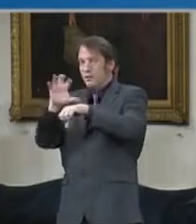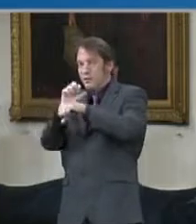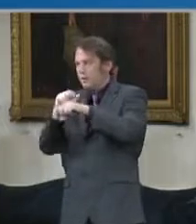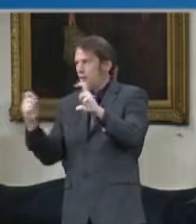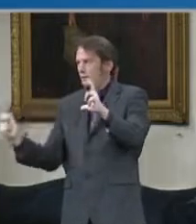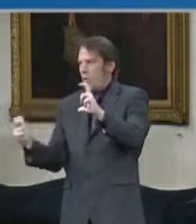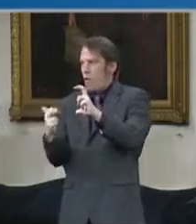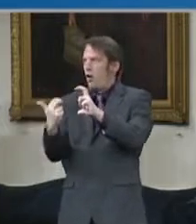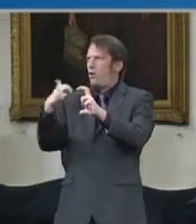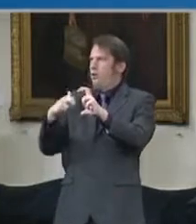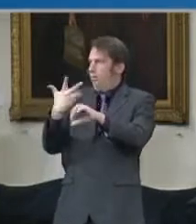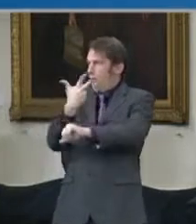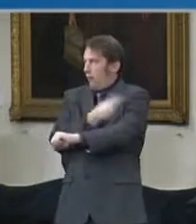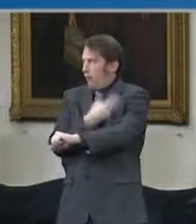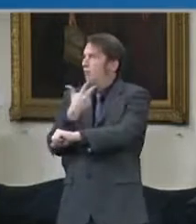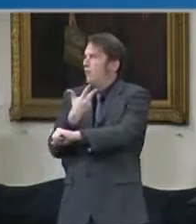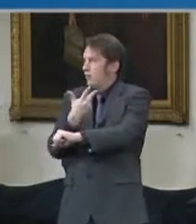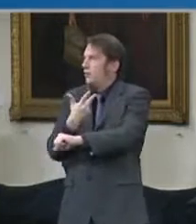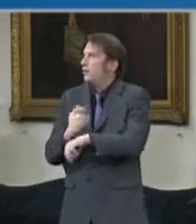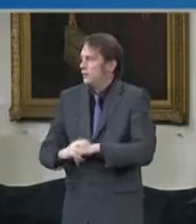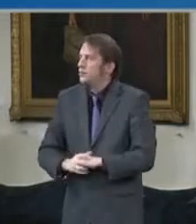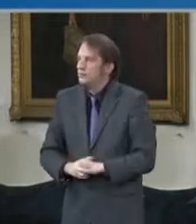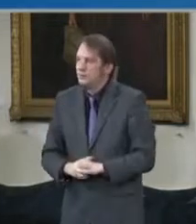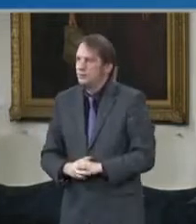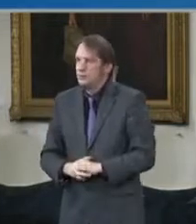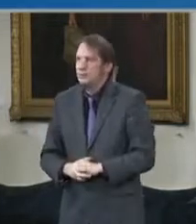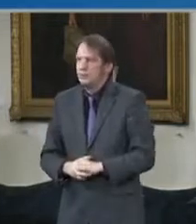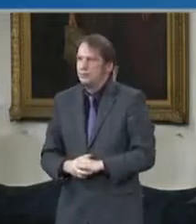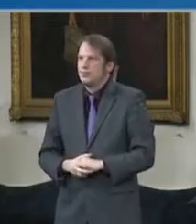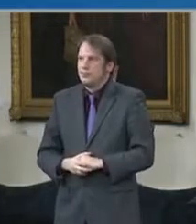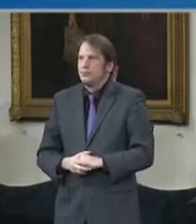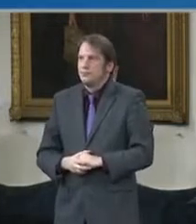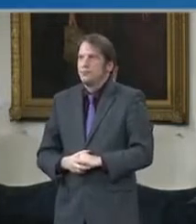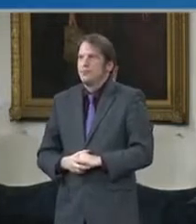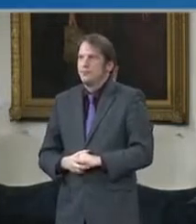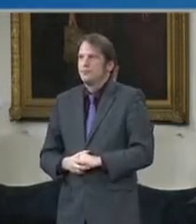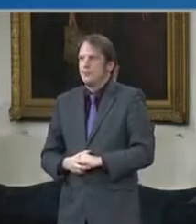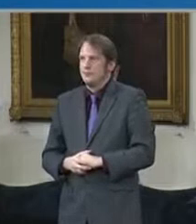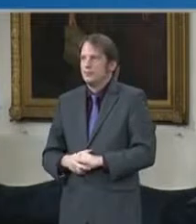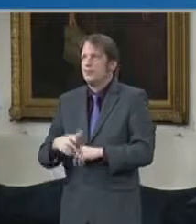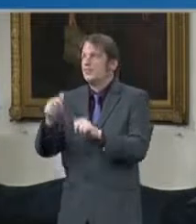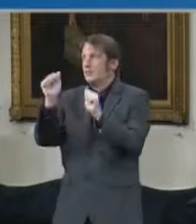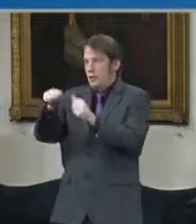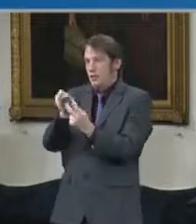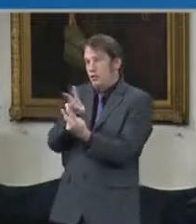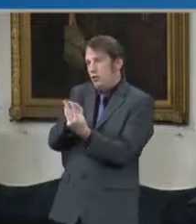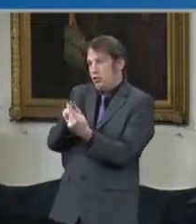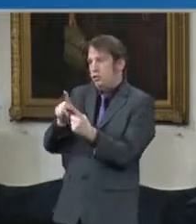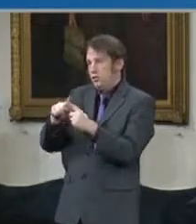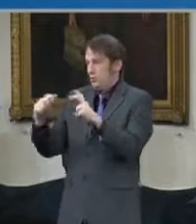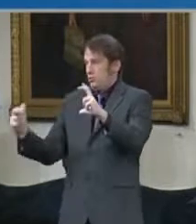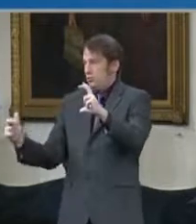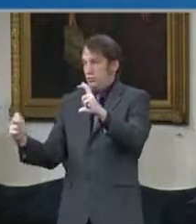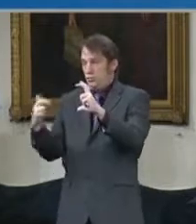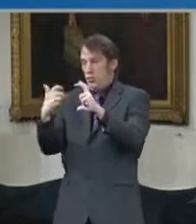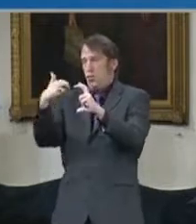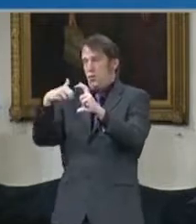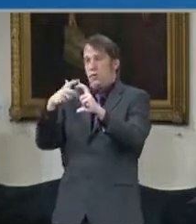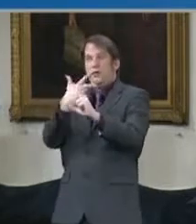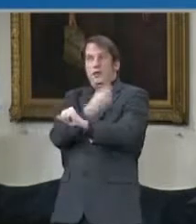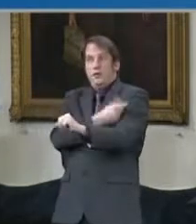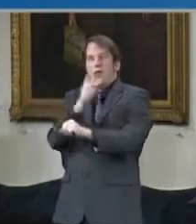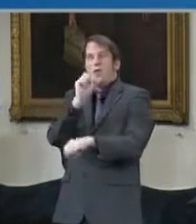Individuals have the option of receiving the vaccines inside the bus or staying in the comfort of their cars and the vaccinator will come to them